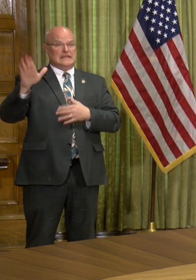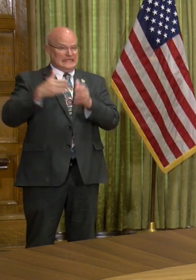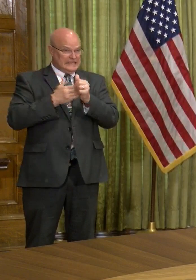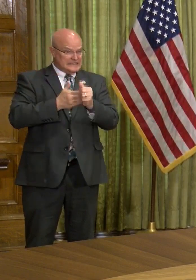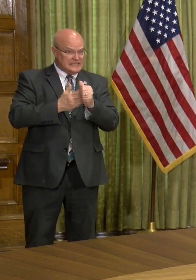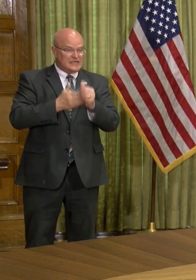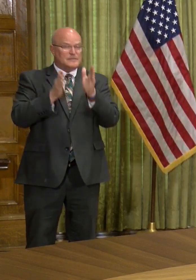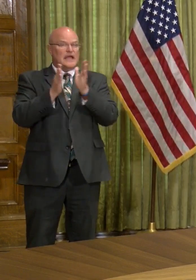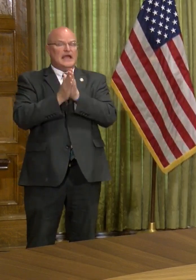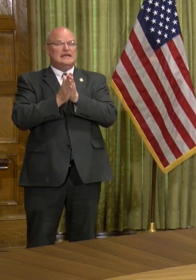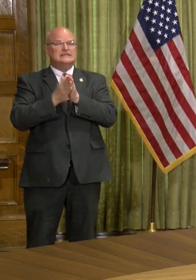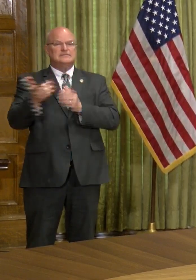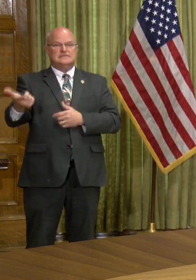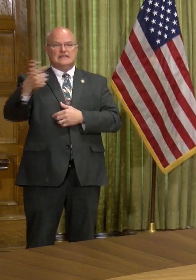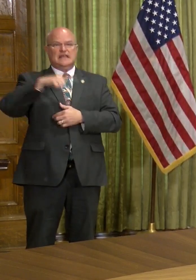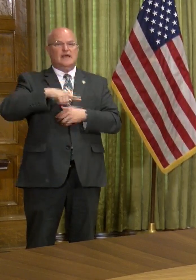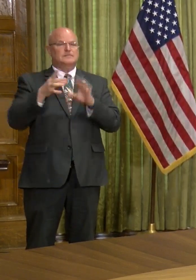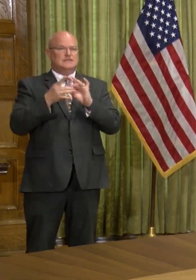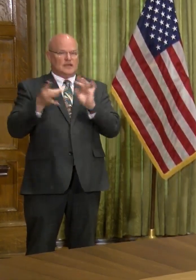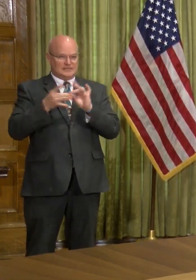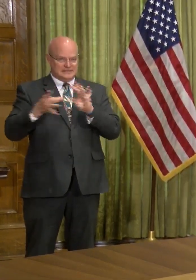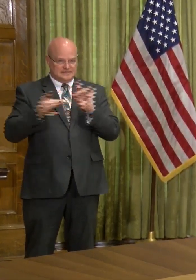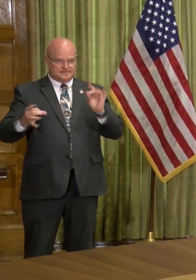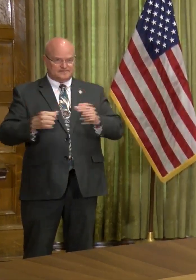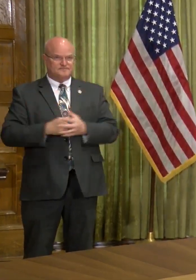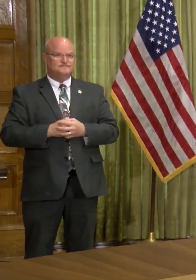and ask him to make any comments.